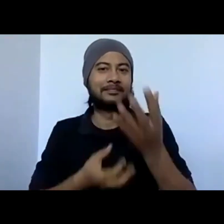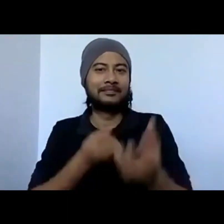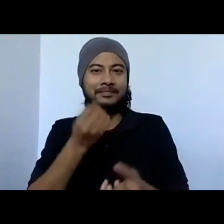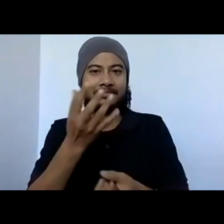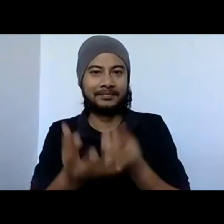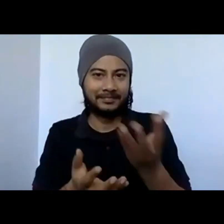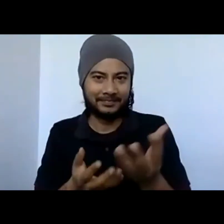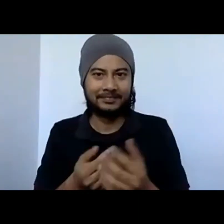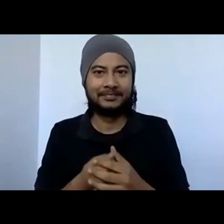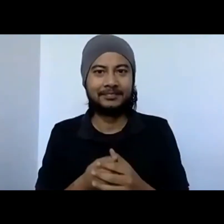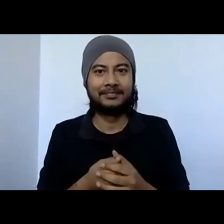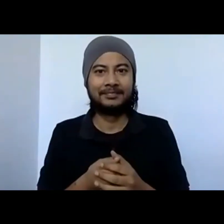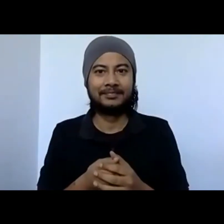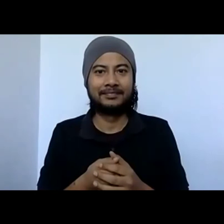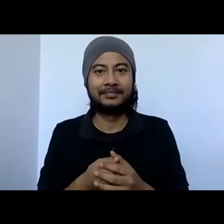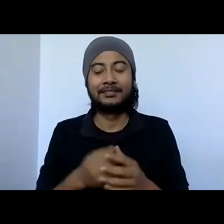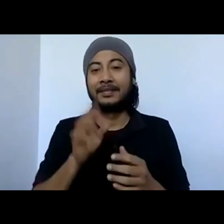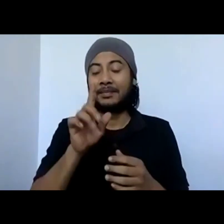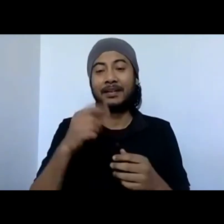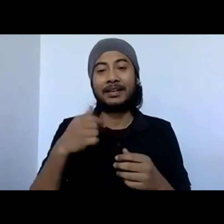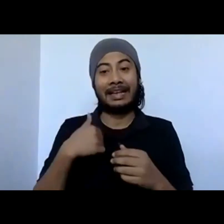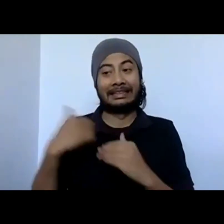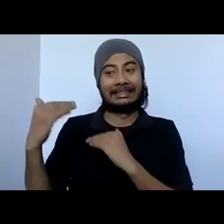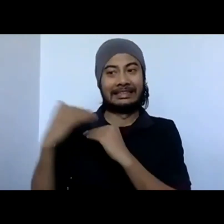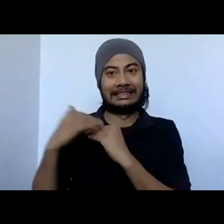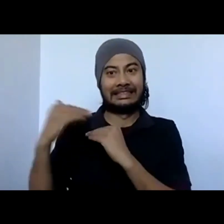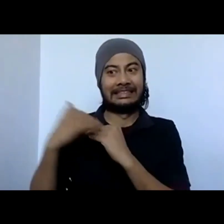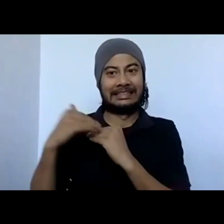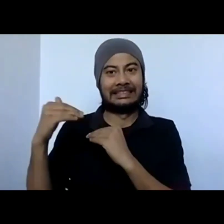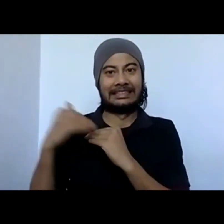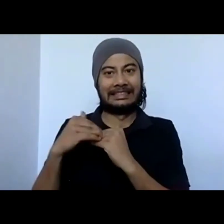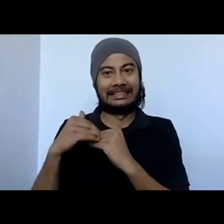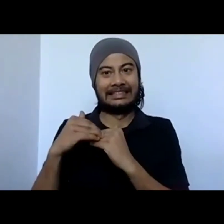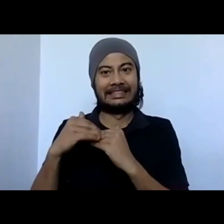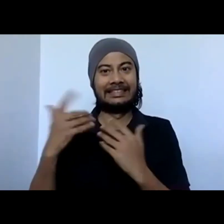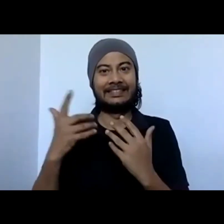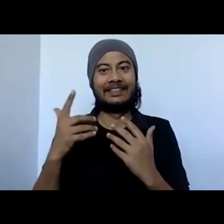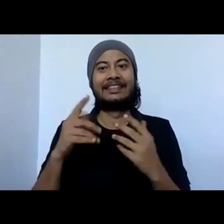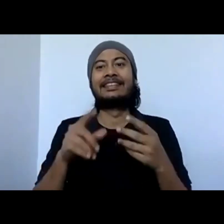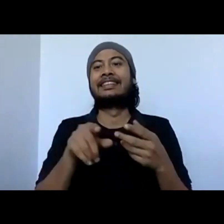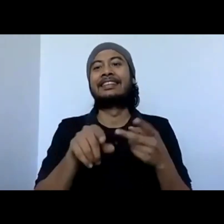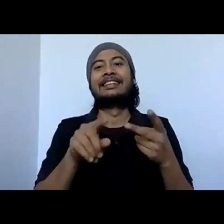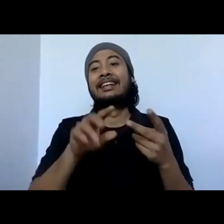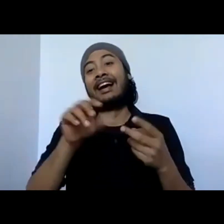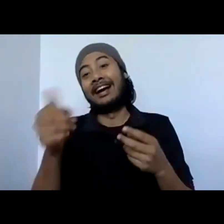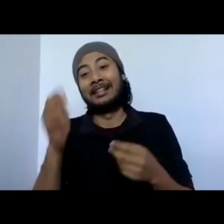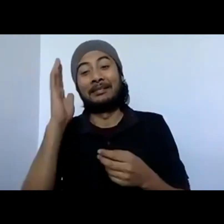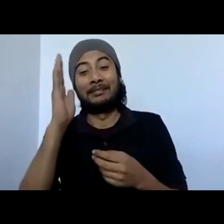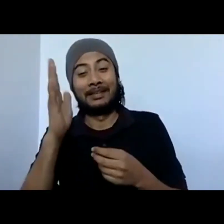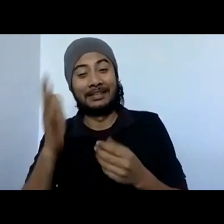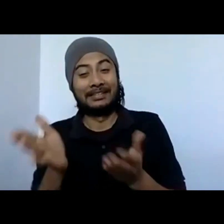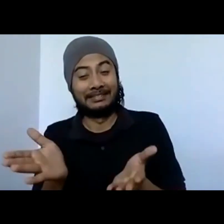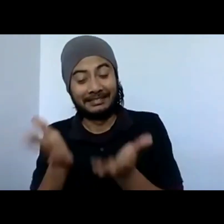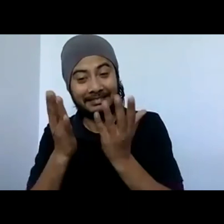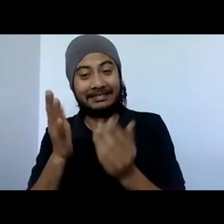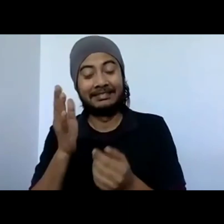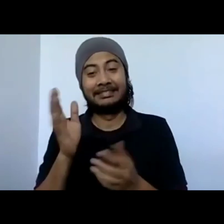incessant reminders that I should move to the next presenter and who is